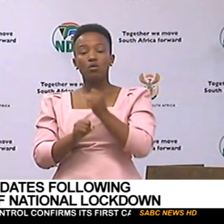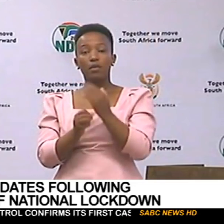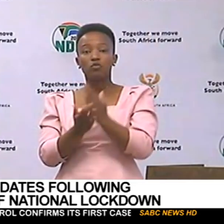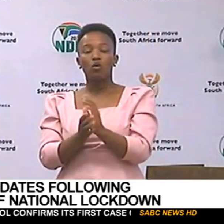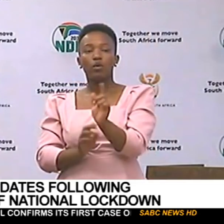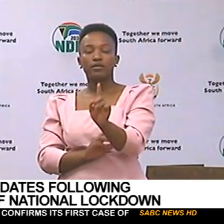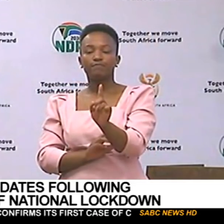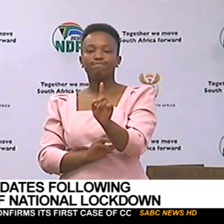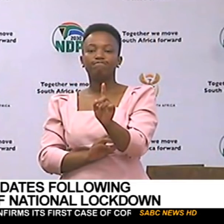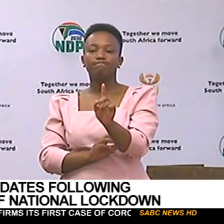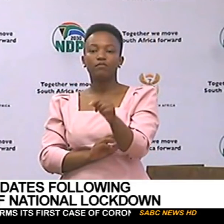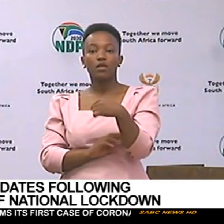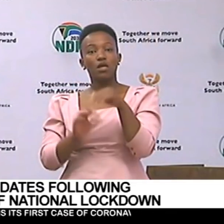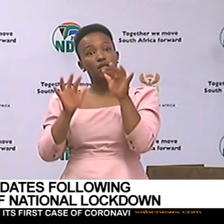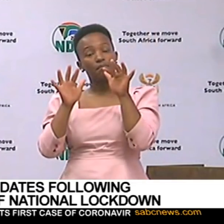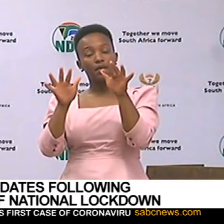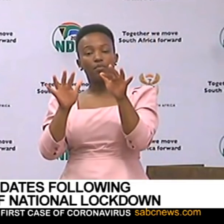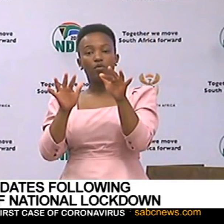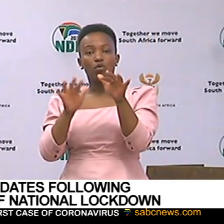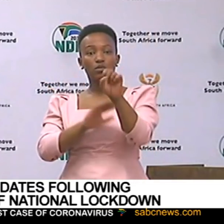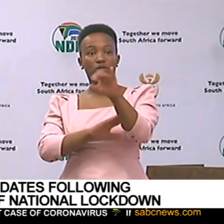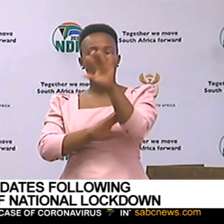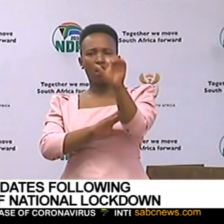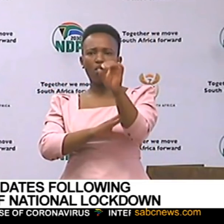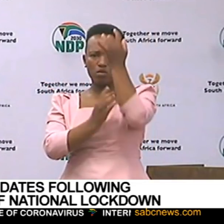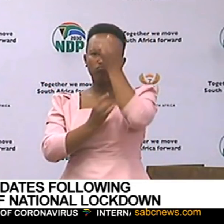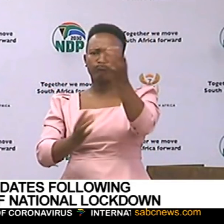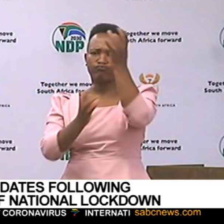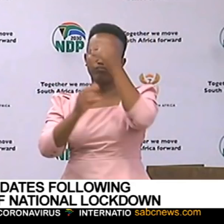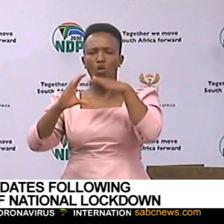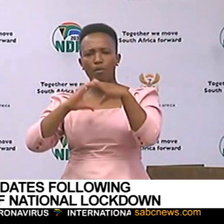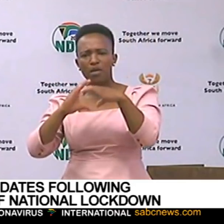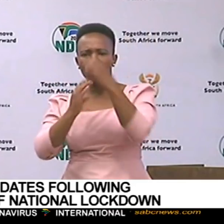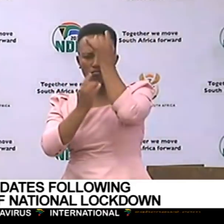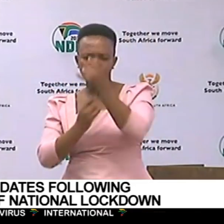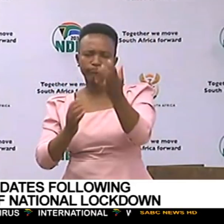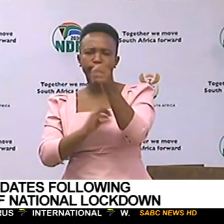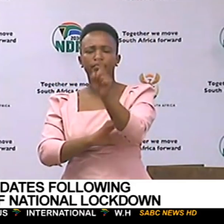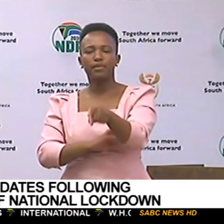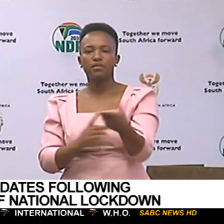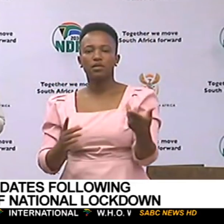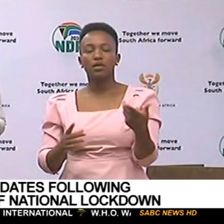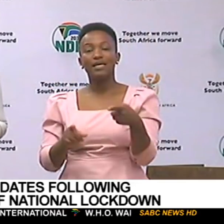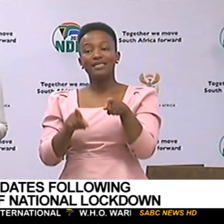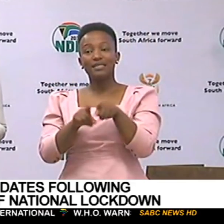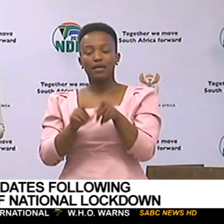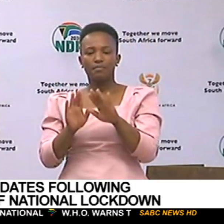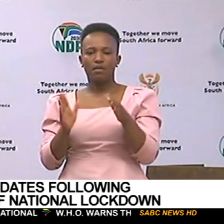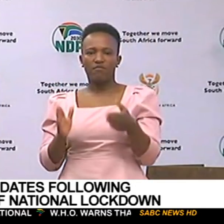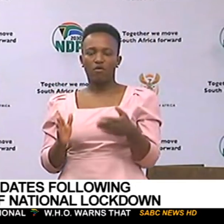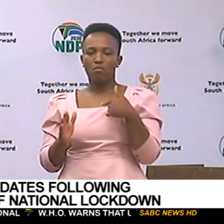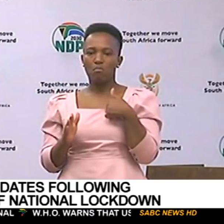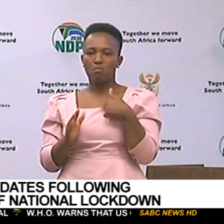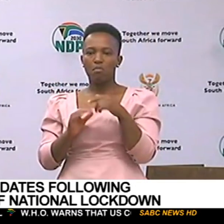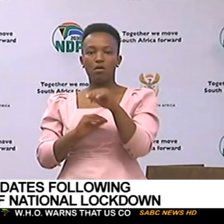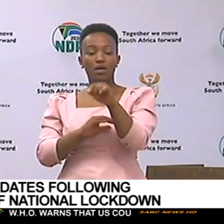other things, we get the people of South Africa to communicate. Amongst other things, it is the platform that the people